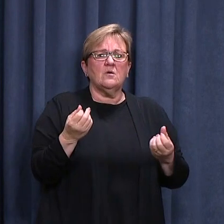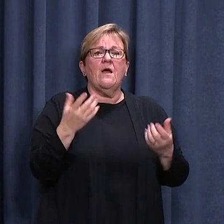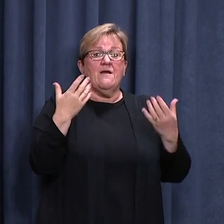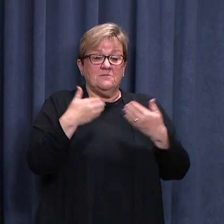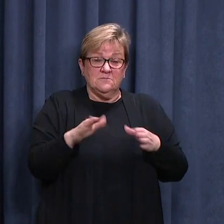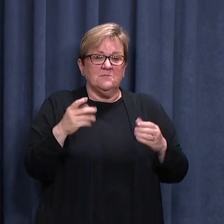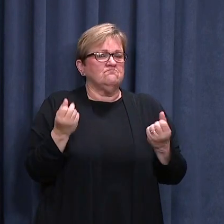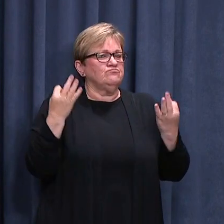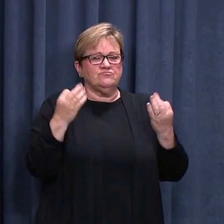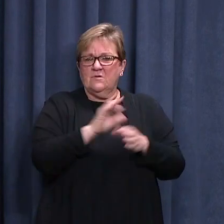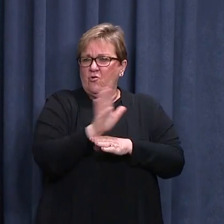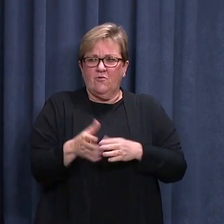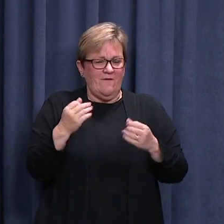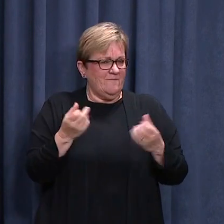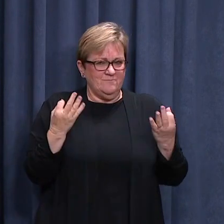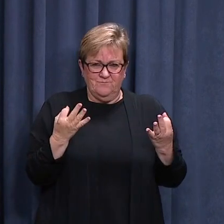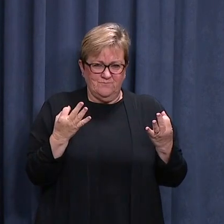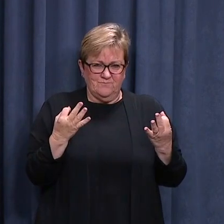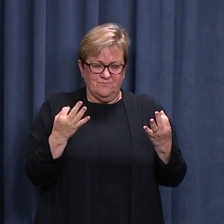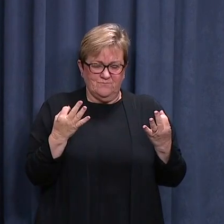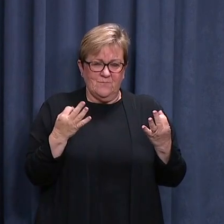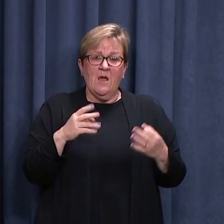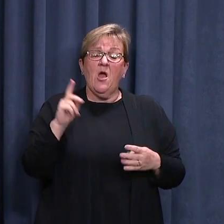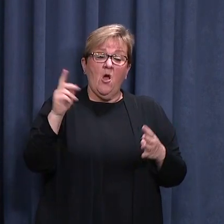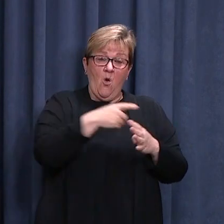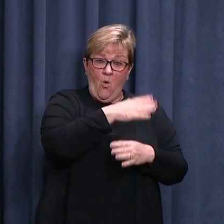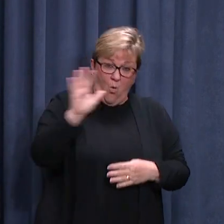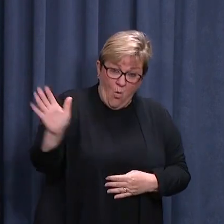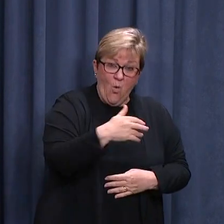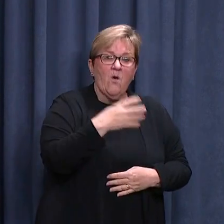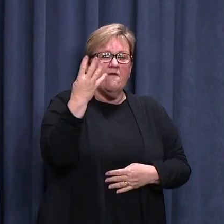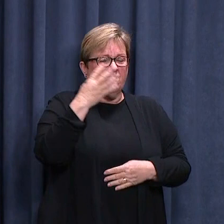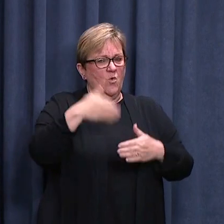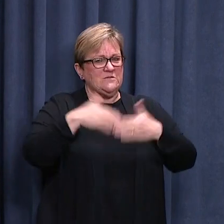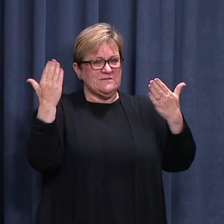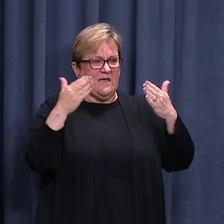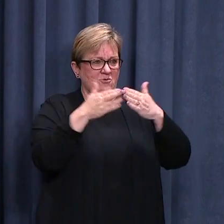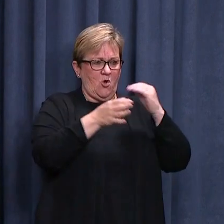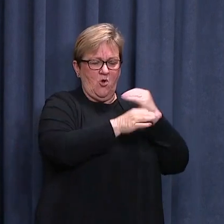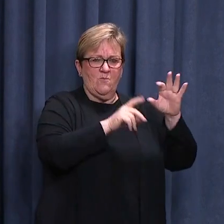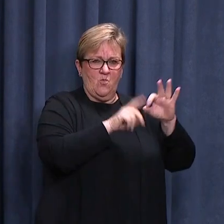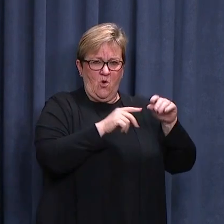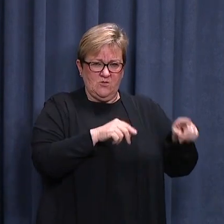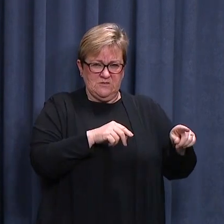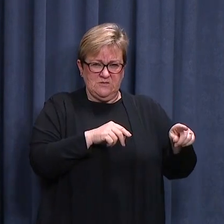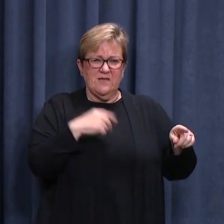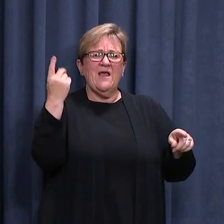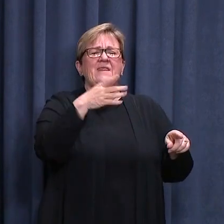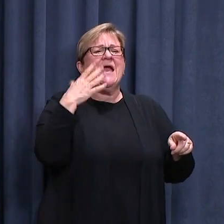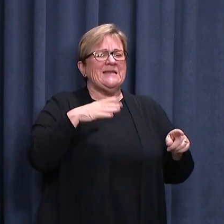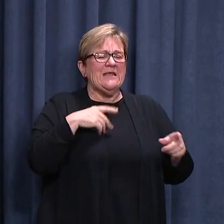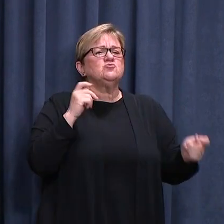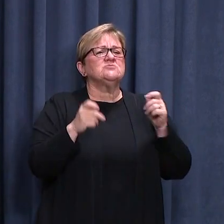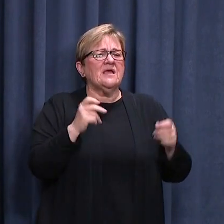initial negative test and are all undertaking 14 days of quarantine. They will all be required to be